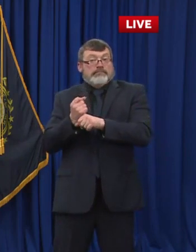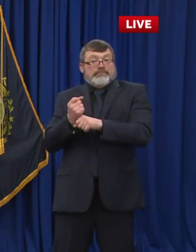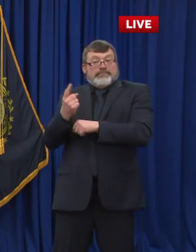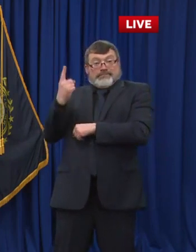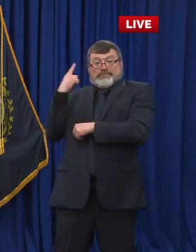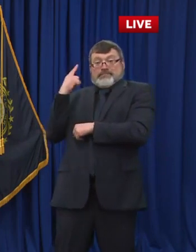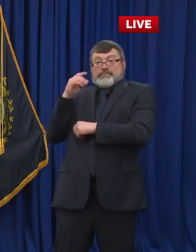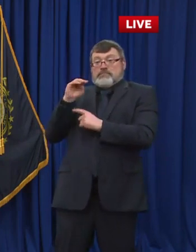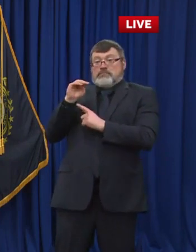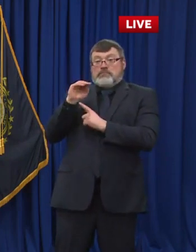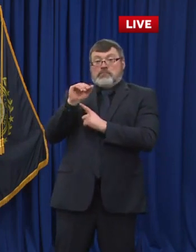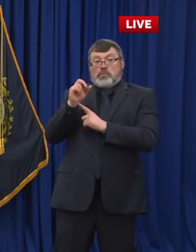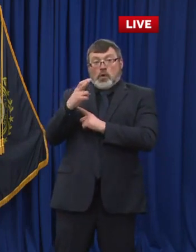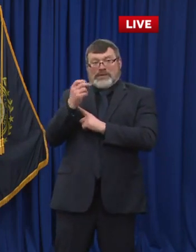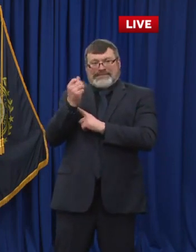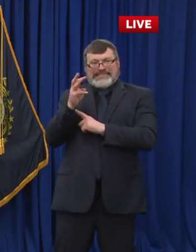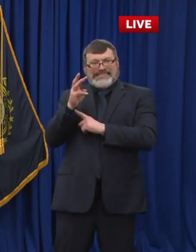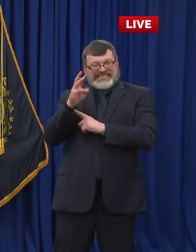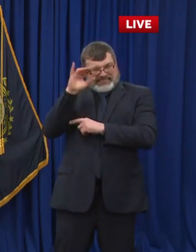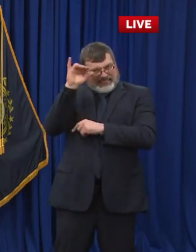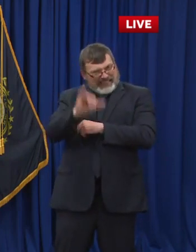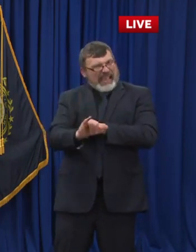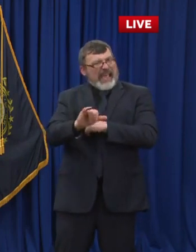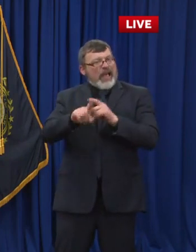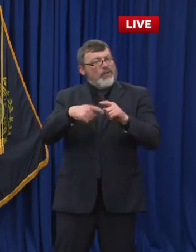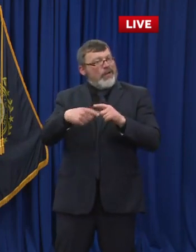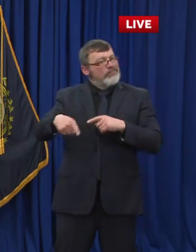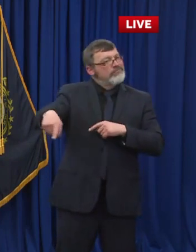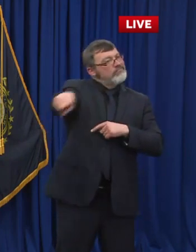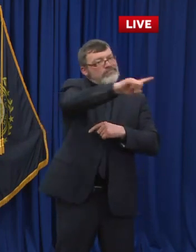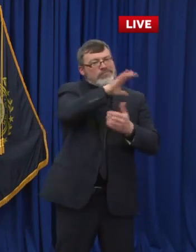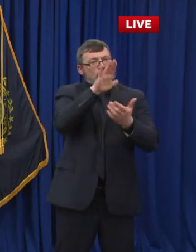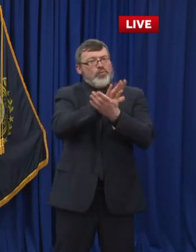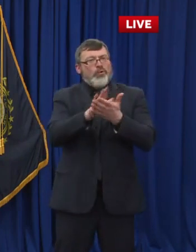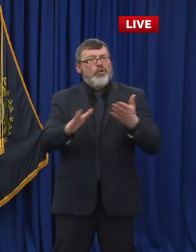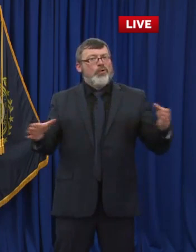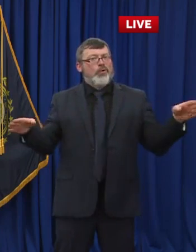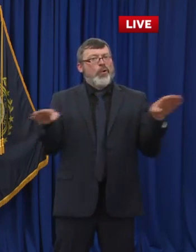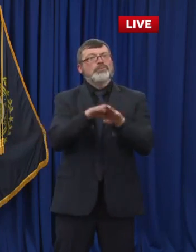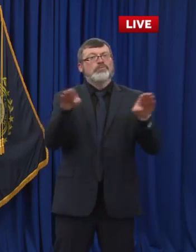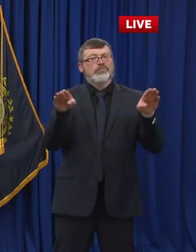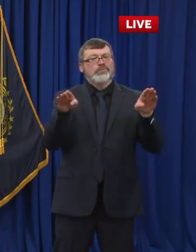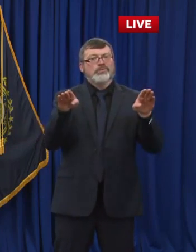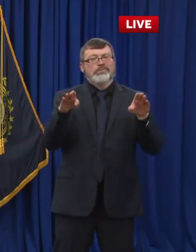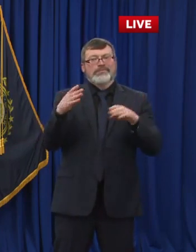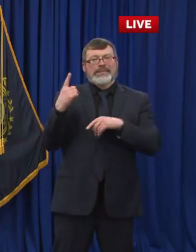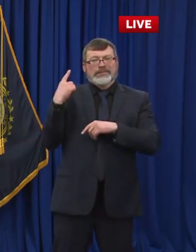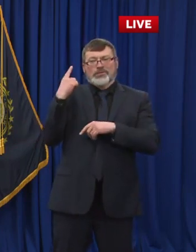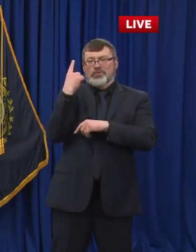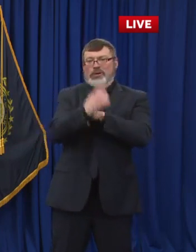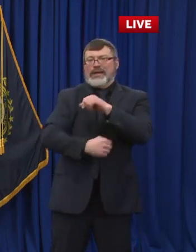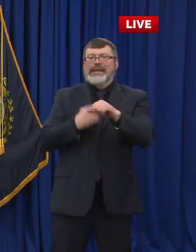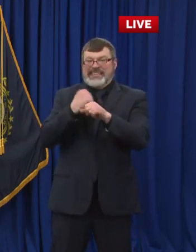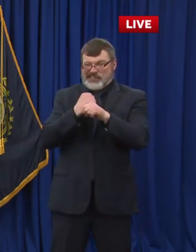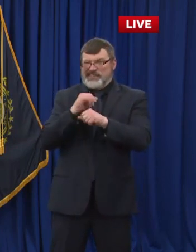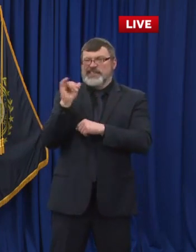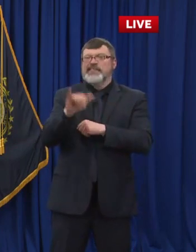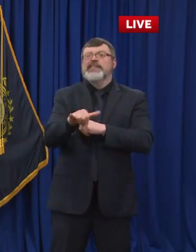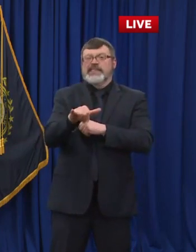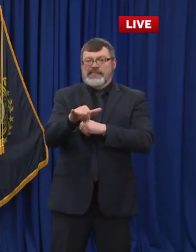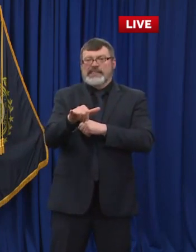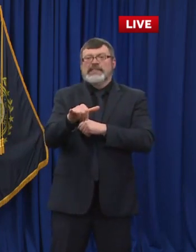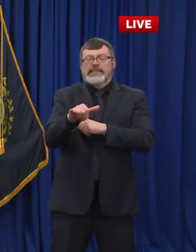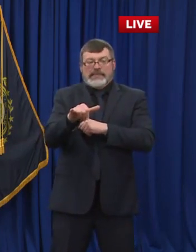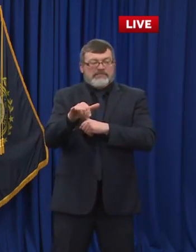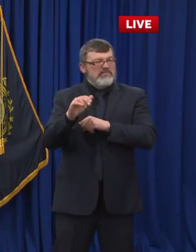16th, 2020, the state did make a very tough decision of of bringing all schools remote. And then as folks know, we Dr Chan and his